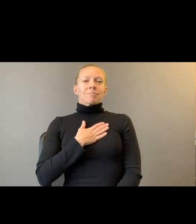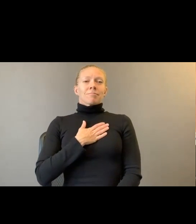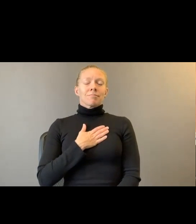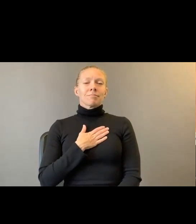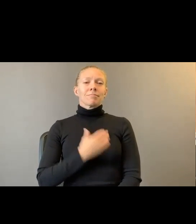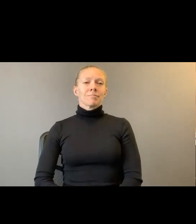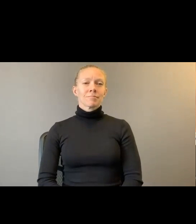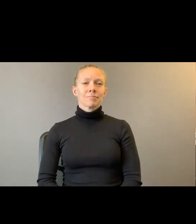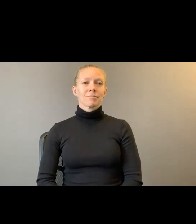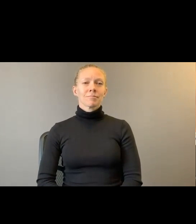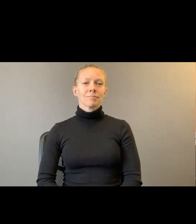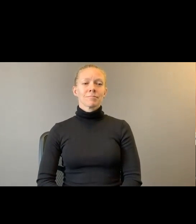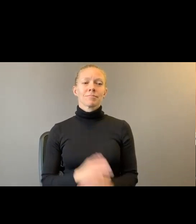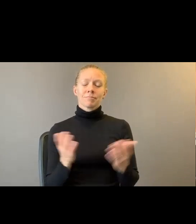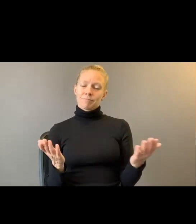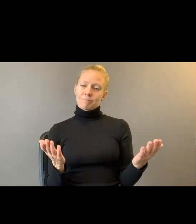Here's the thing.